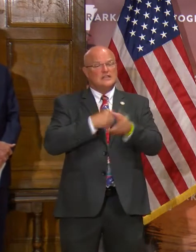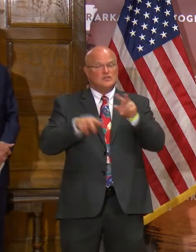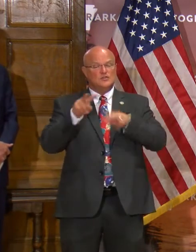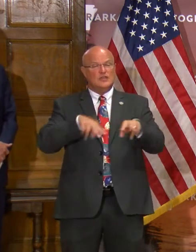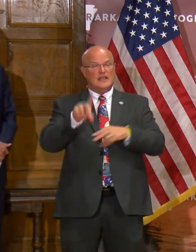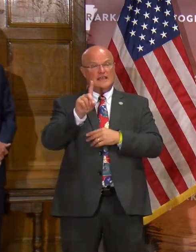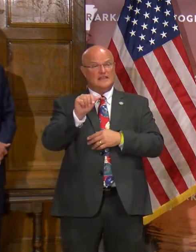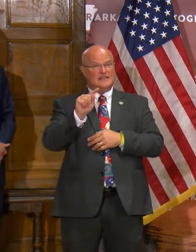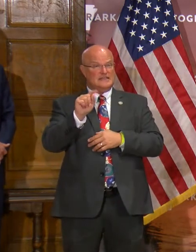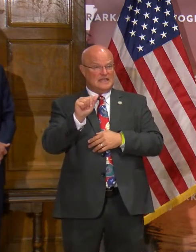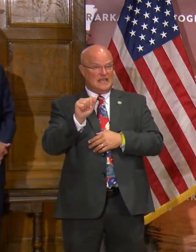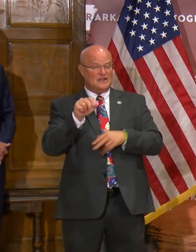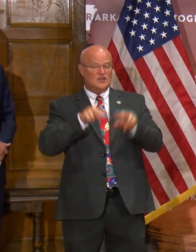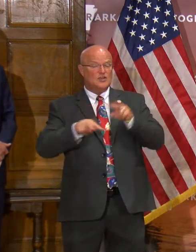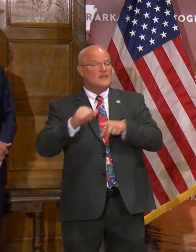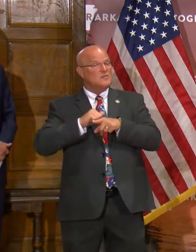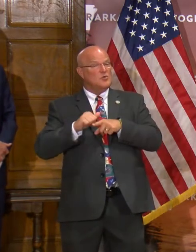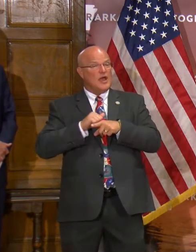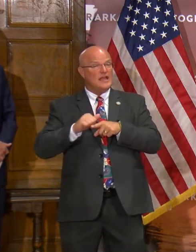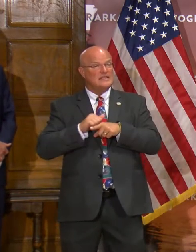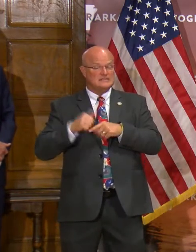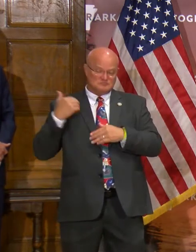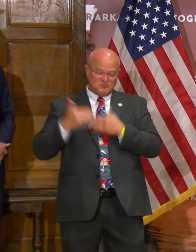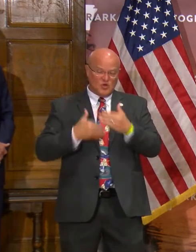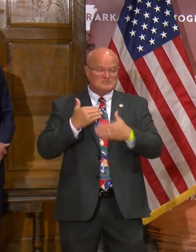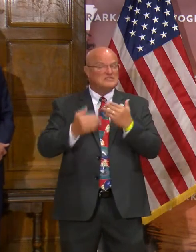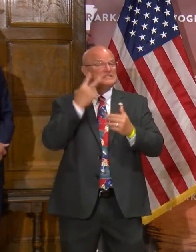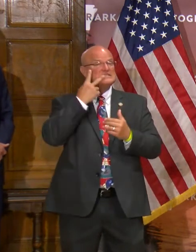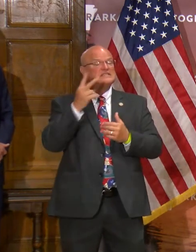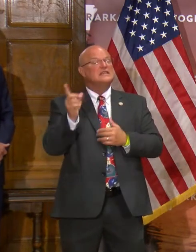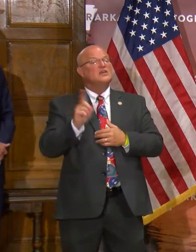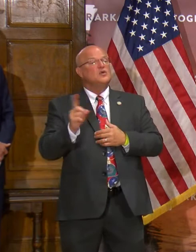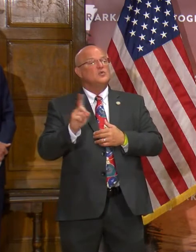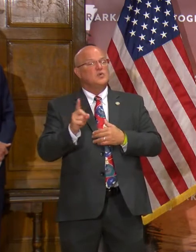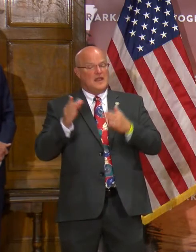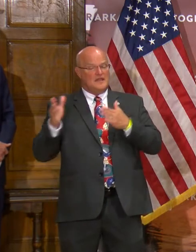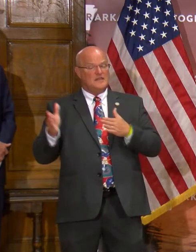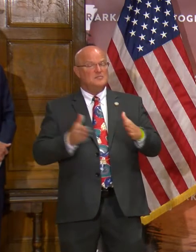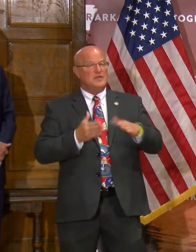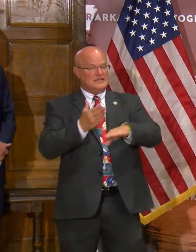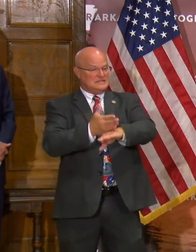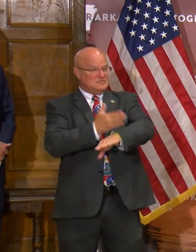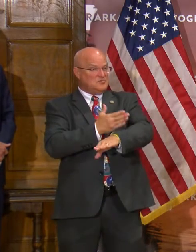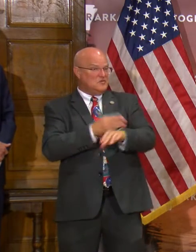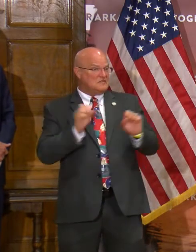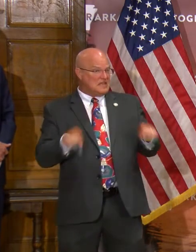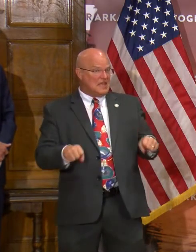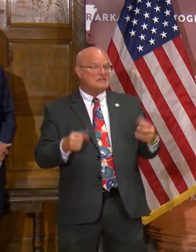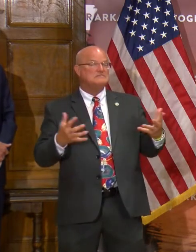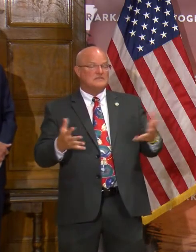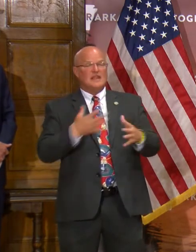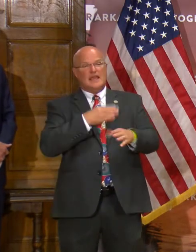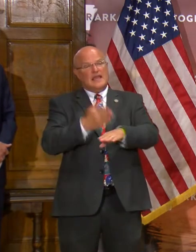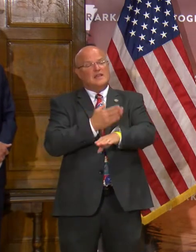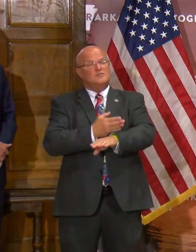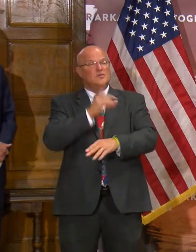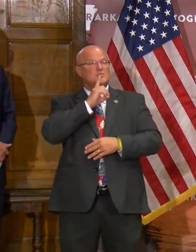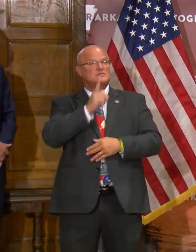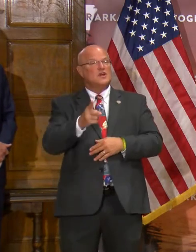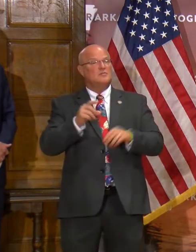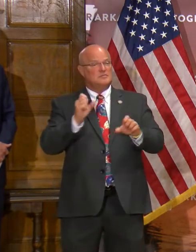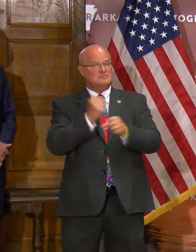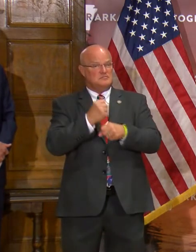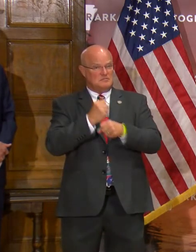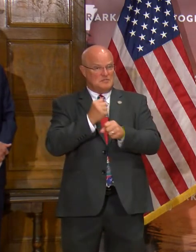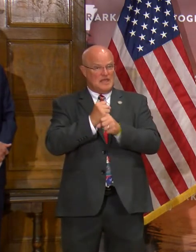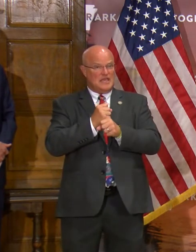their data, to look at their practices and processes, to see where their plans can be improved. And improvements are being